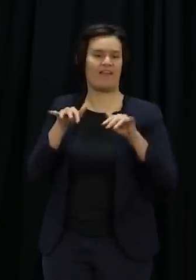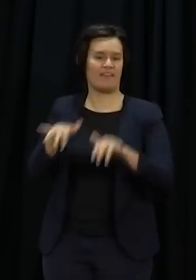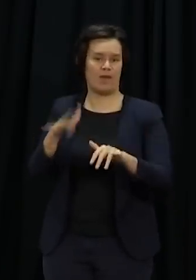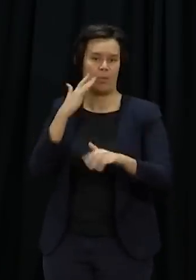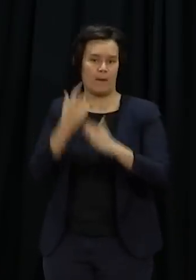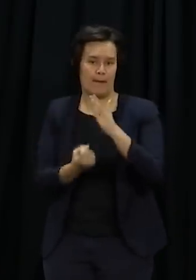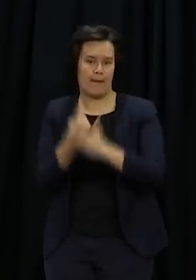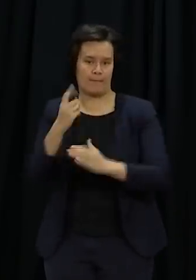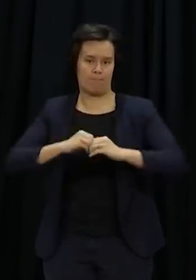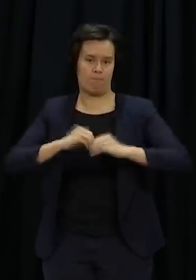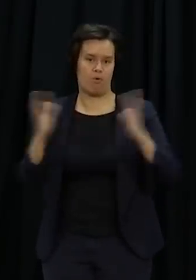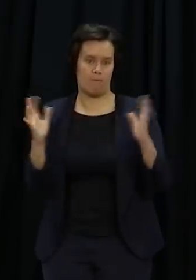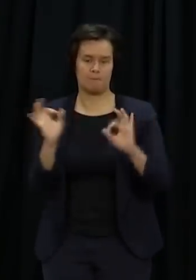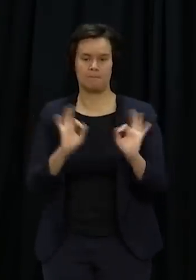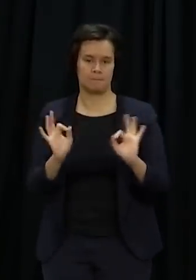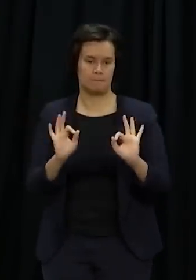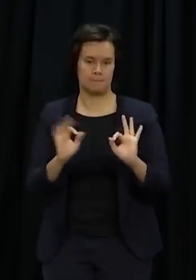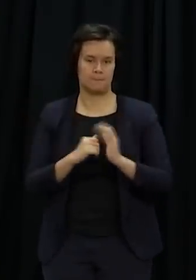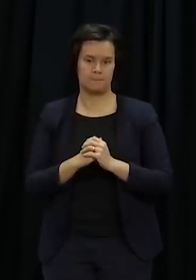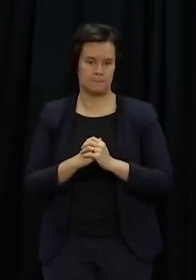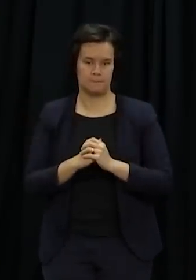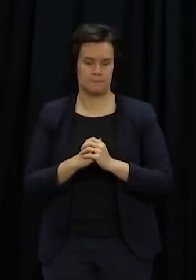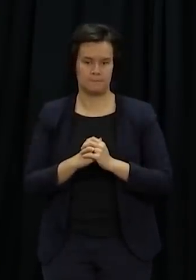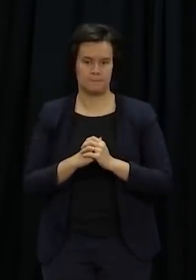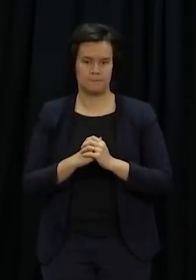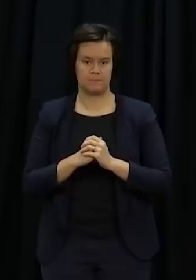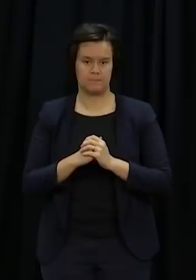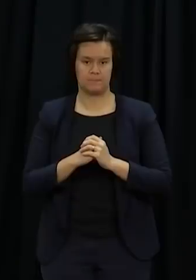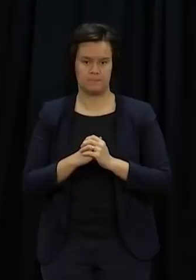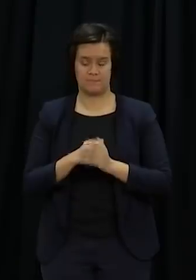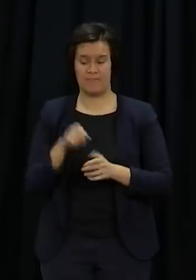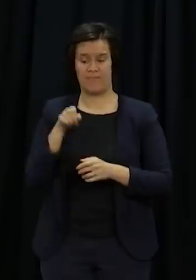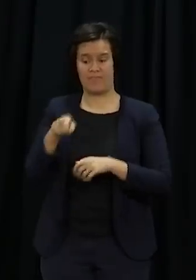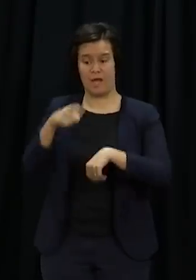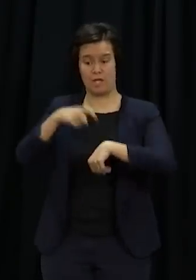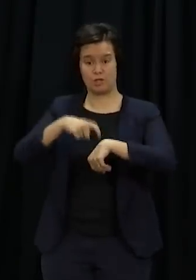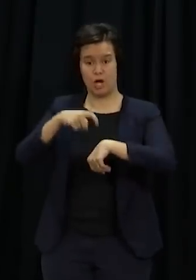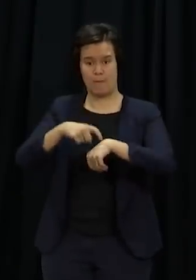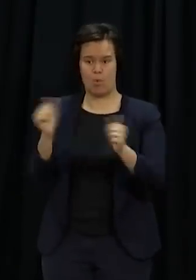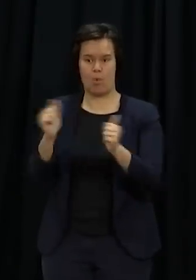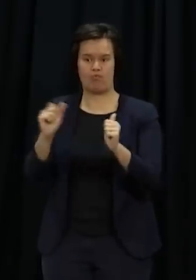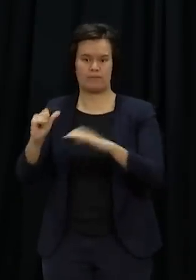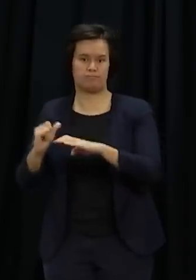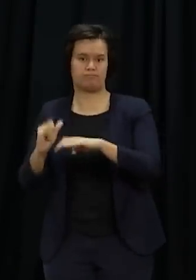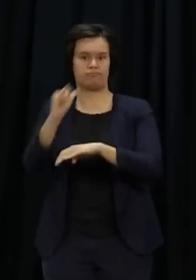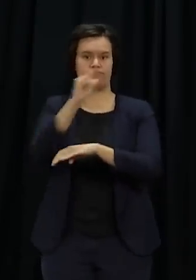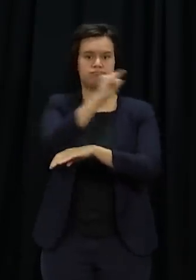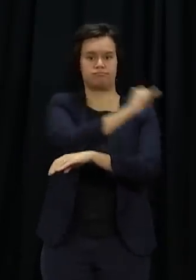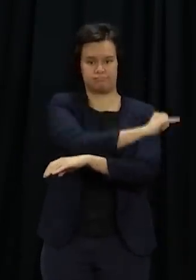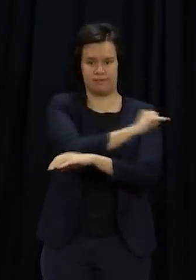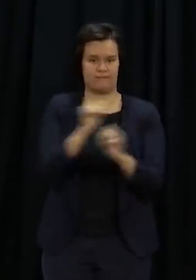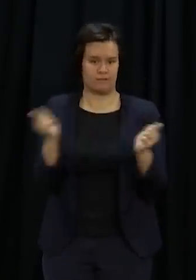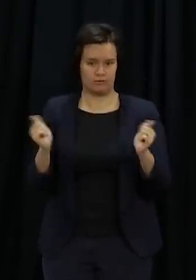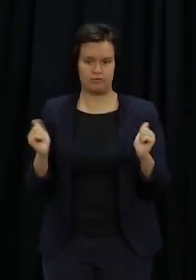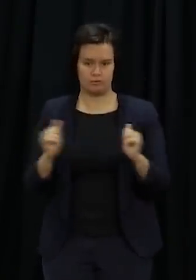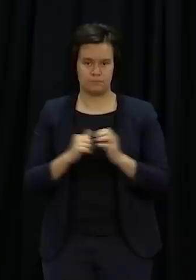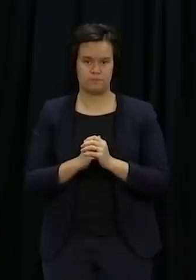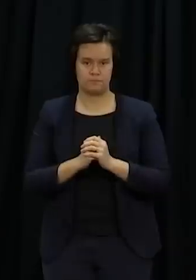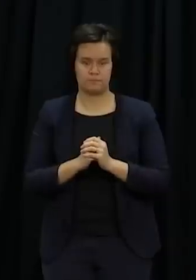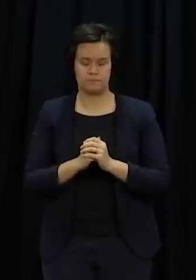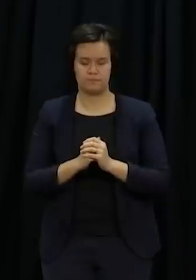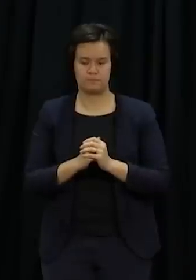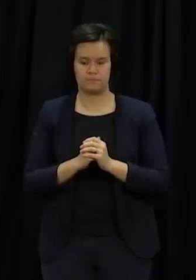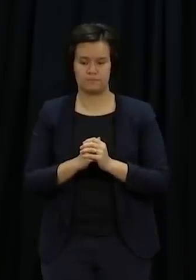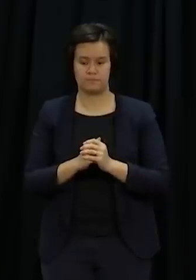Zealand evacuees were left within Kabul Airport. I'm advised that MFAT are actively working to make